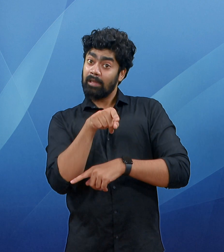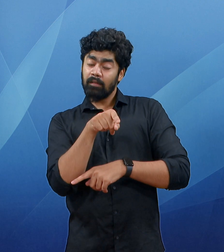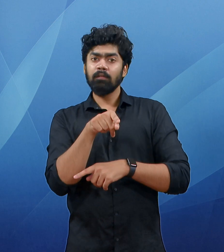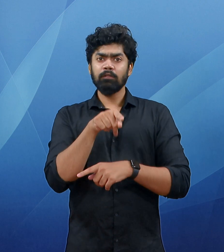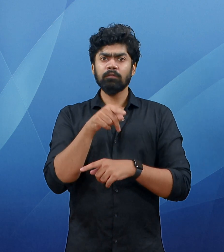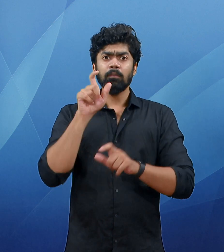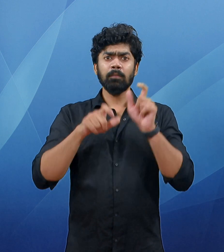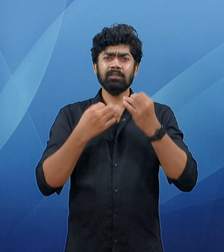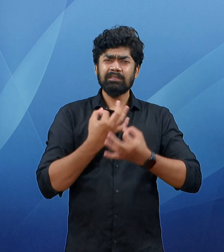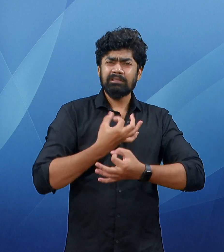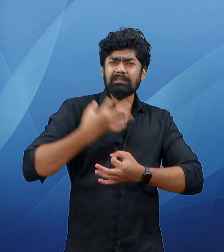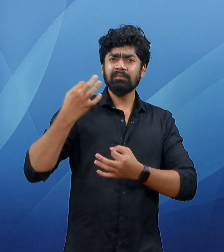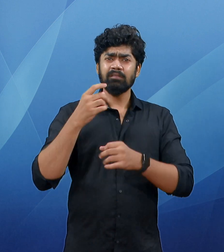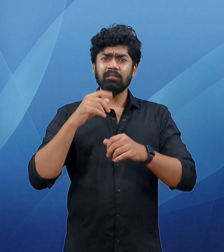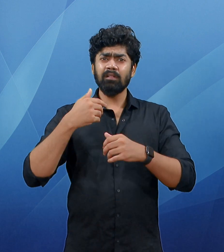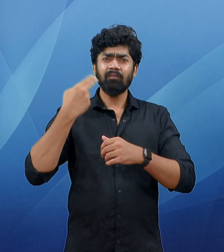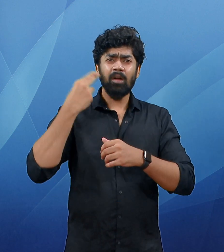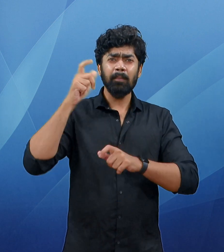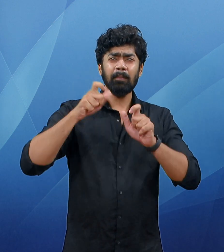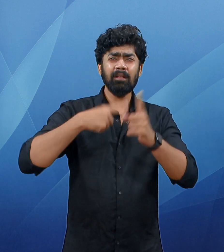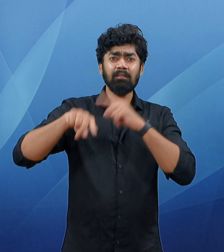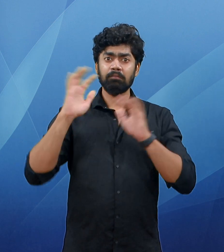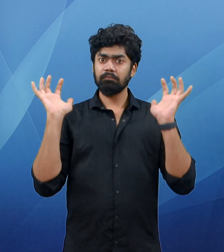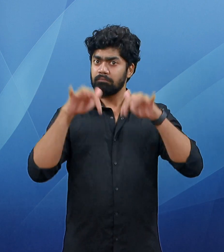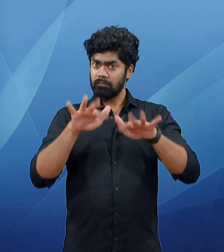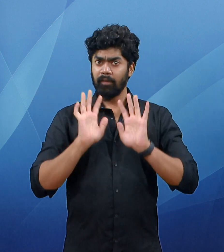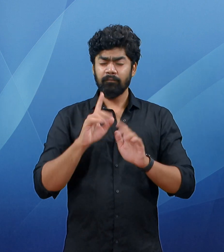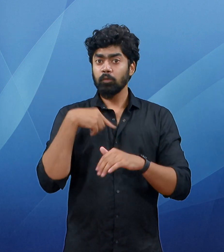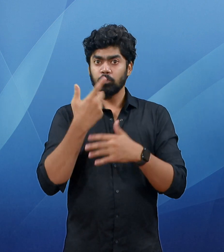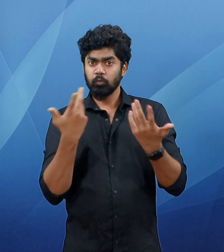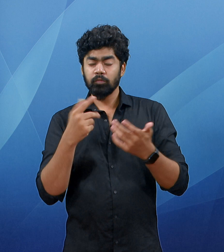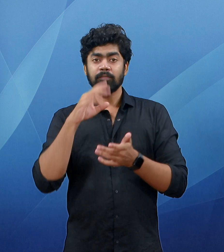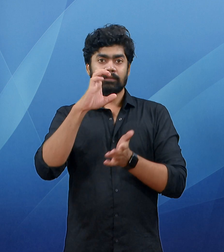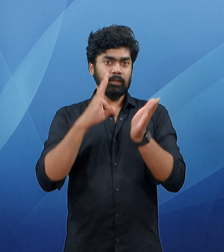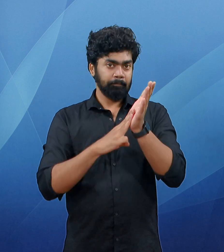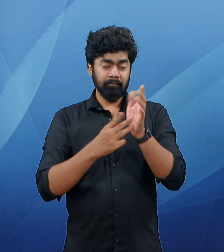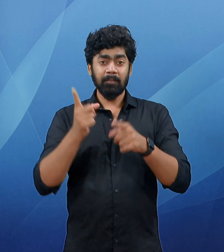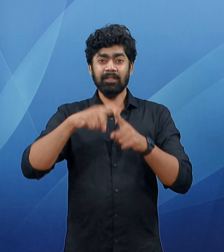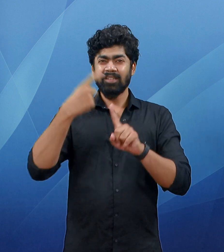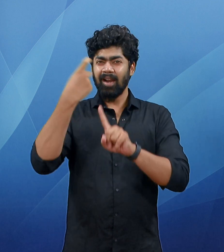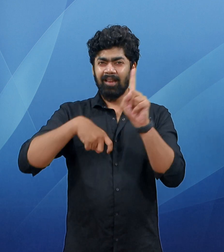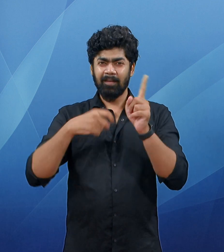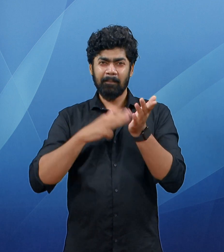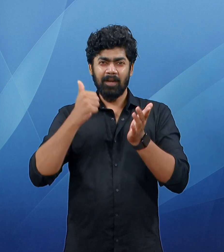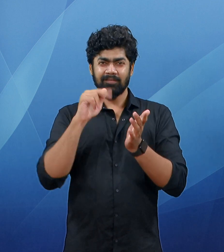has been put in place for the Kerala Festival. The entire festival area comprising 40 venues have been divided